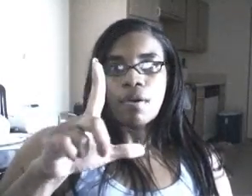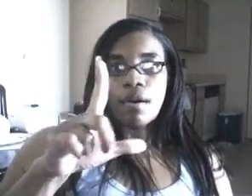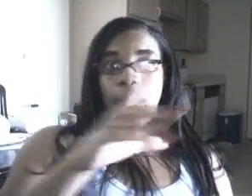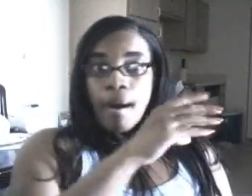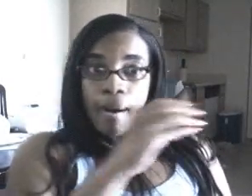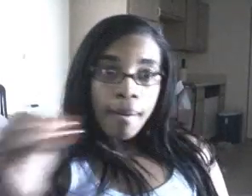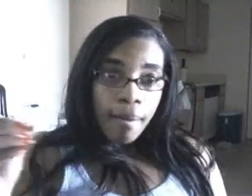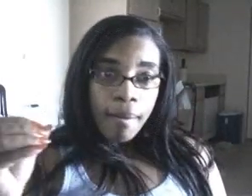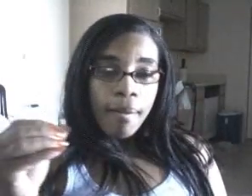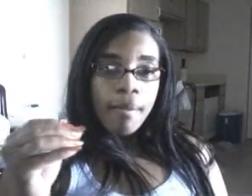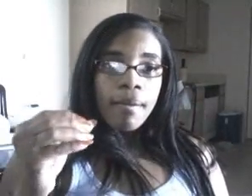That's